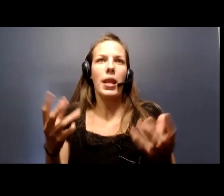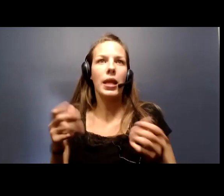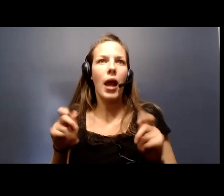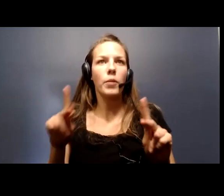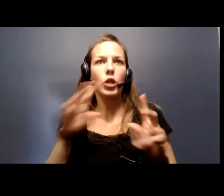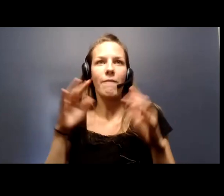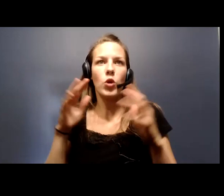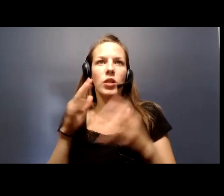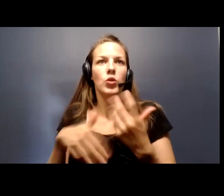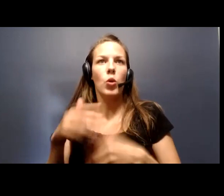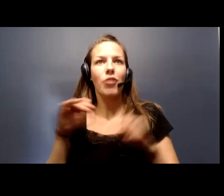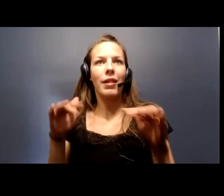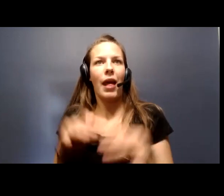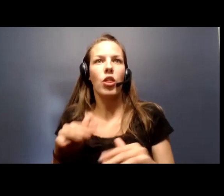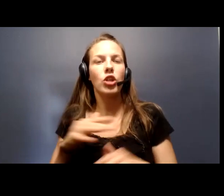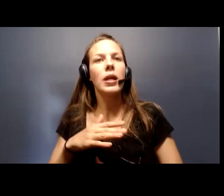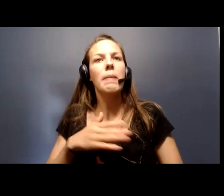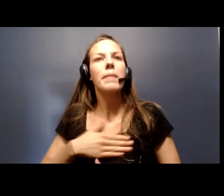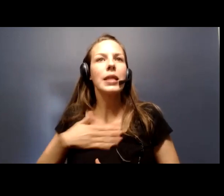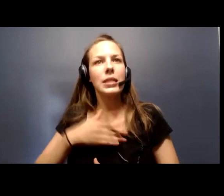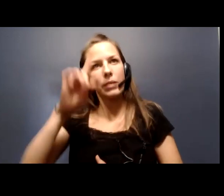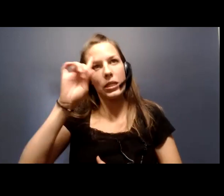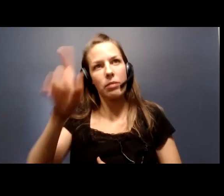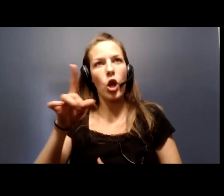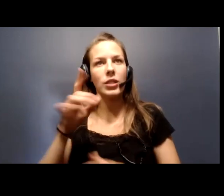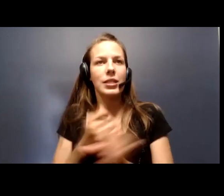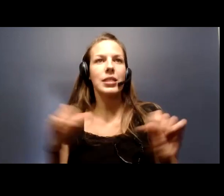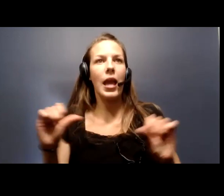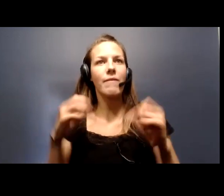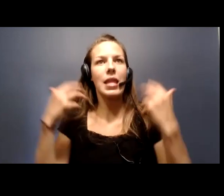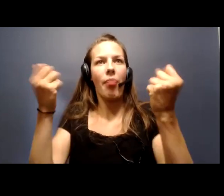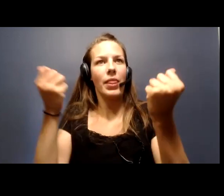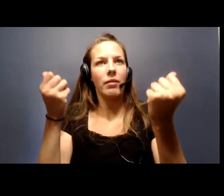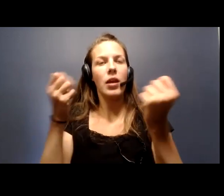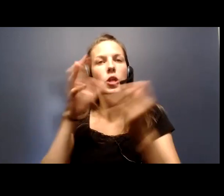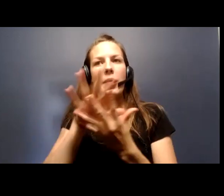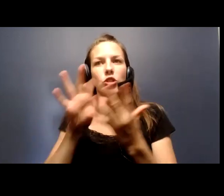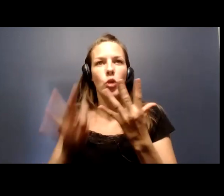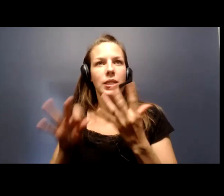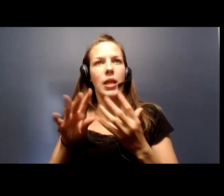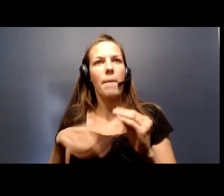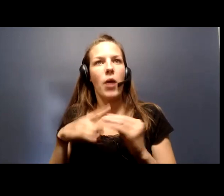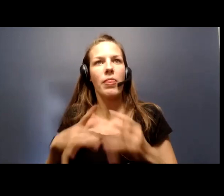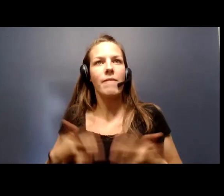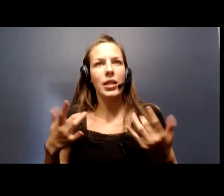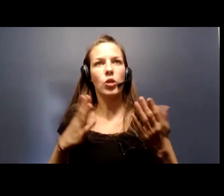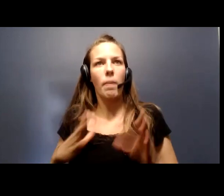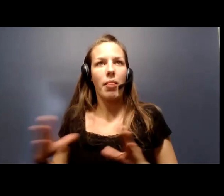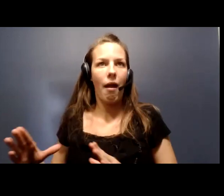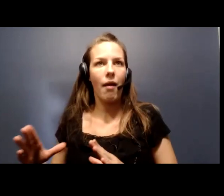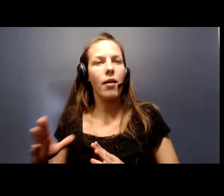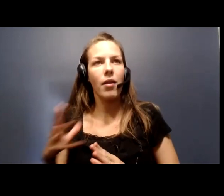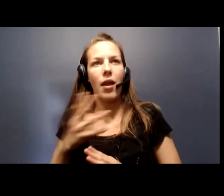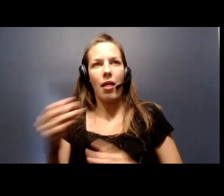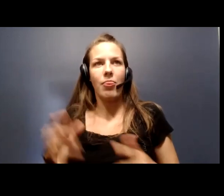gatherings. Please be smart, safe, and healthy as you make choices about the events you plan and the